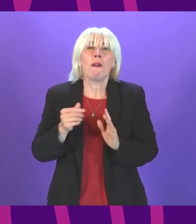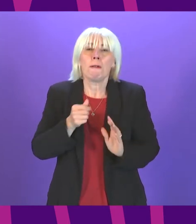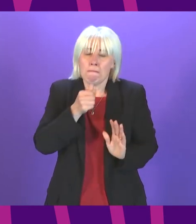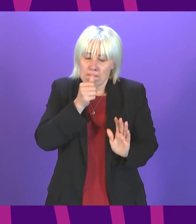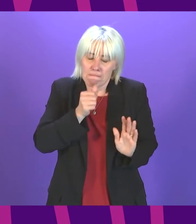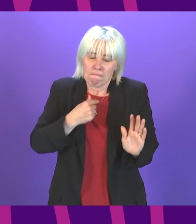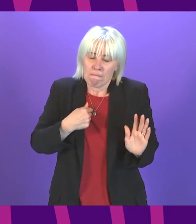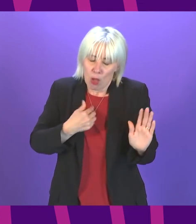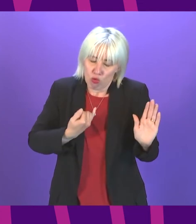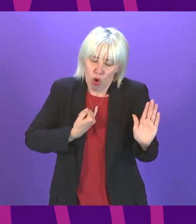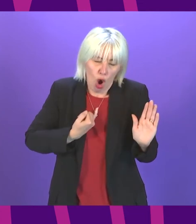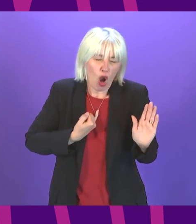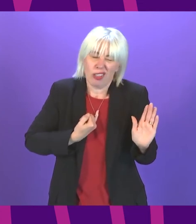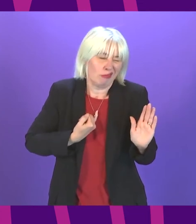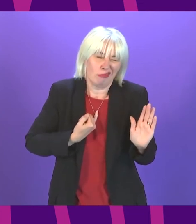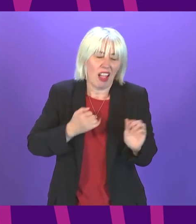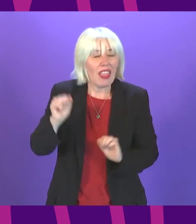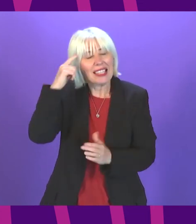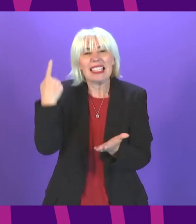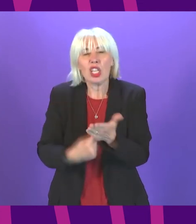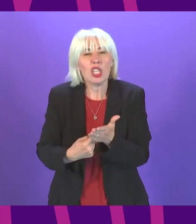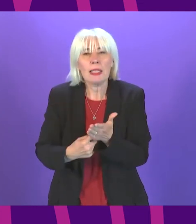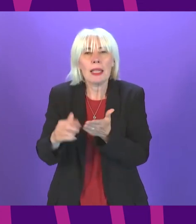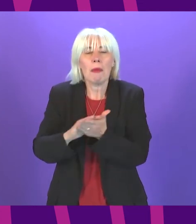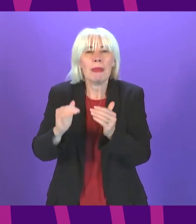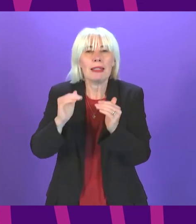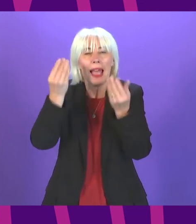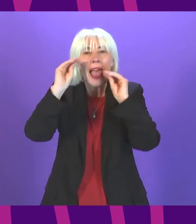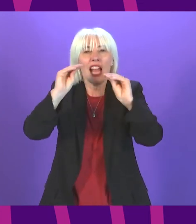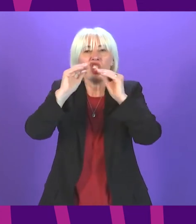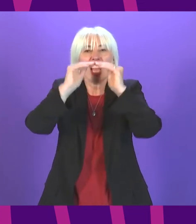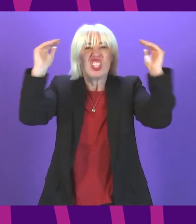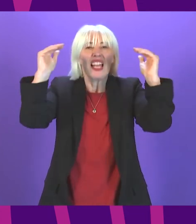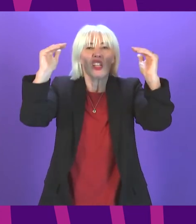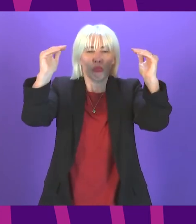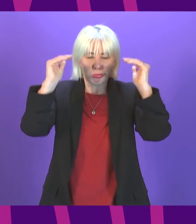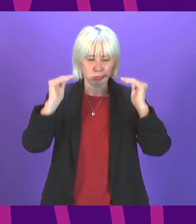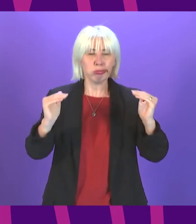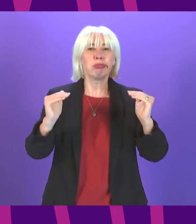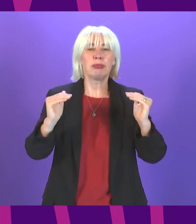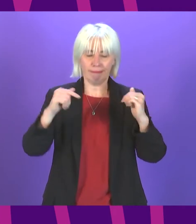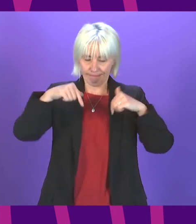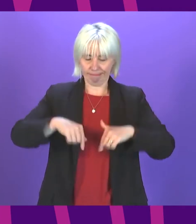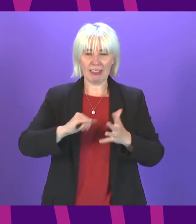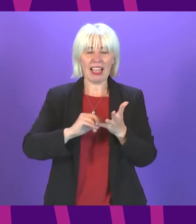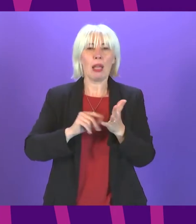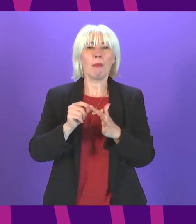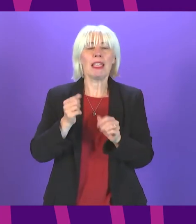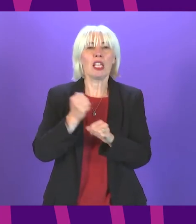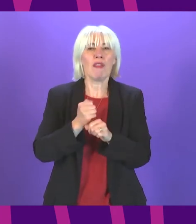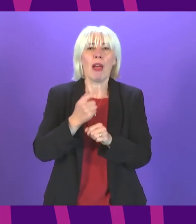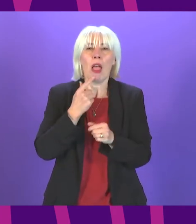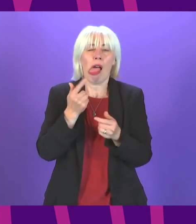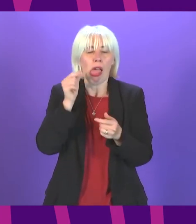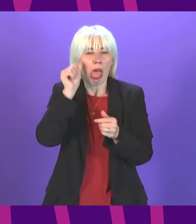got things wrong and their decisions have caused standards in our education system to decline this SNP government would rather paper over the